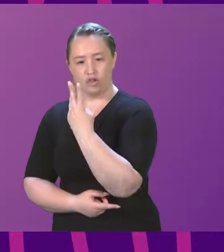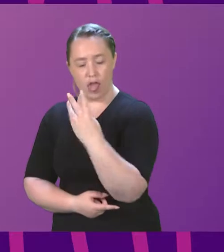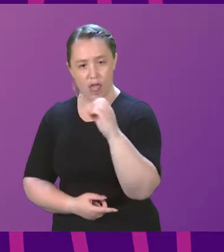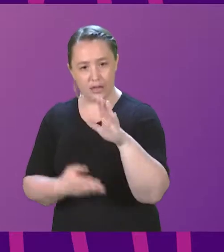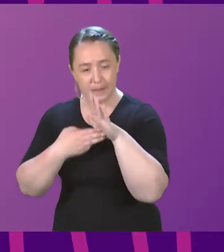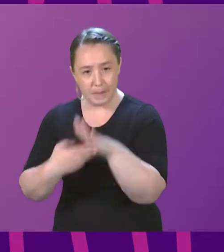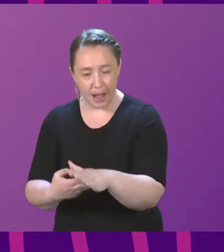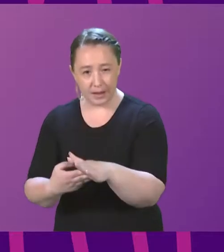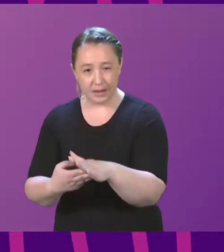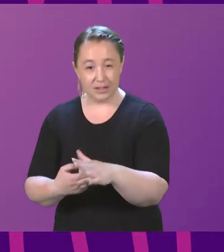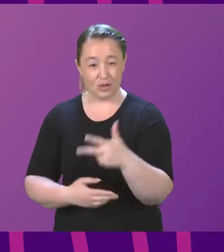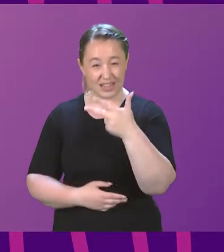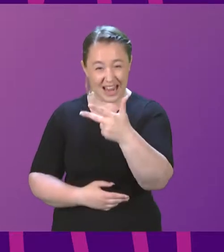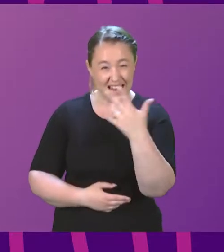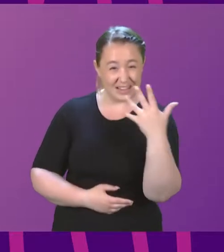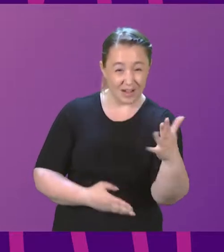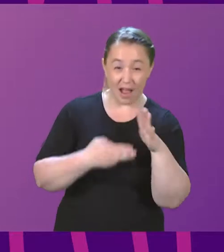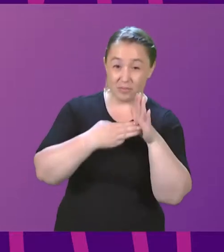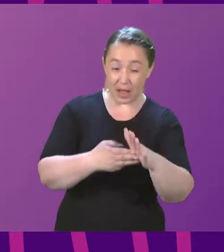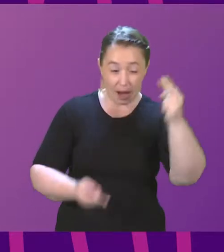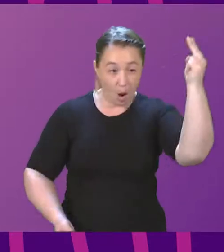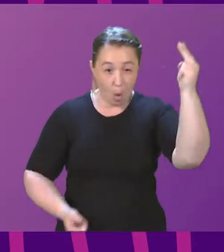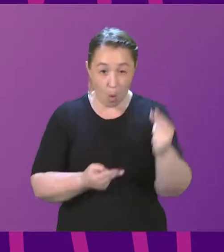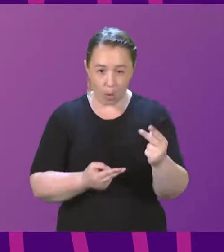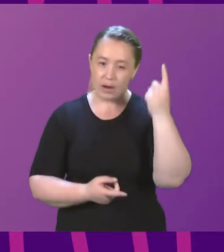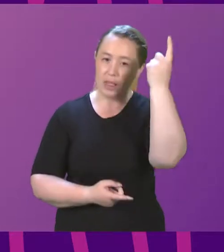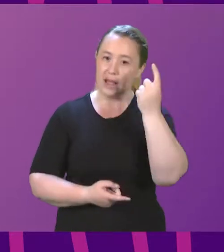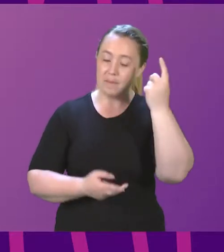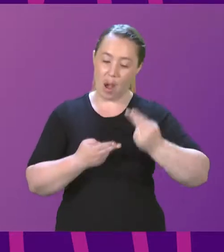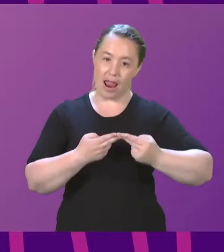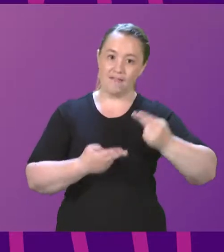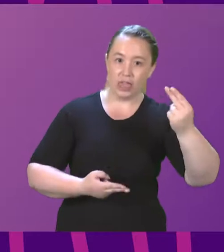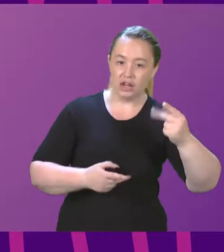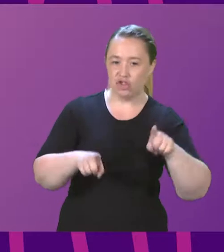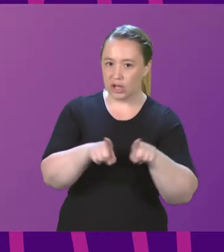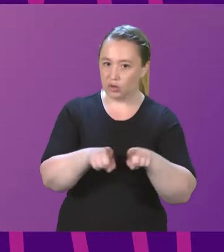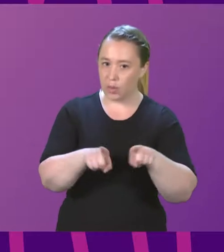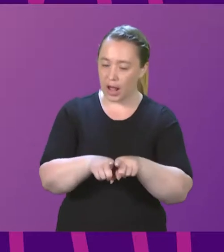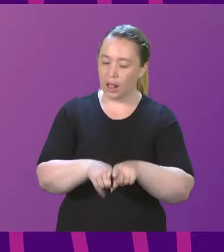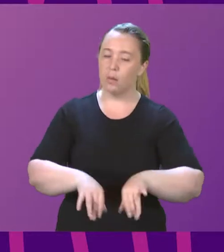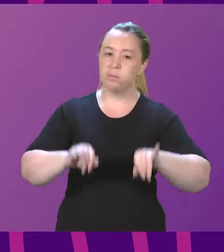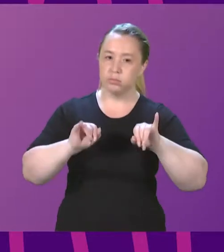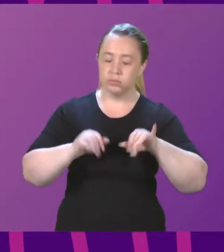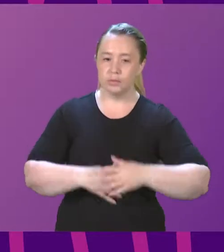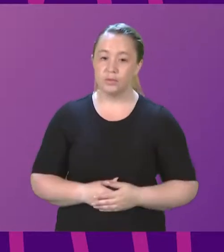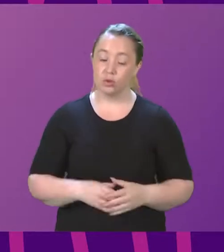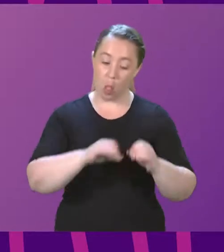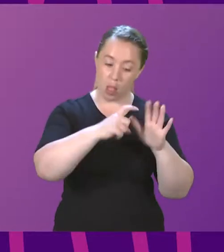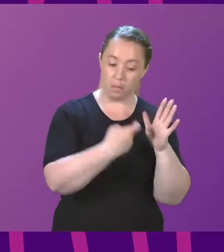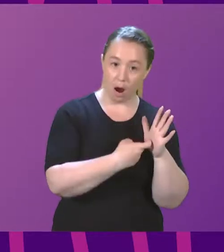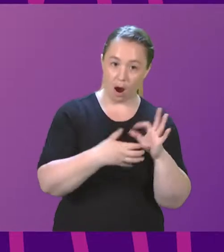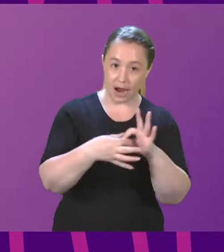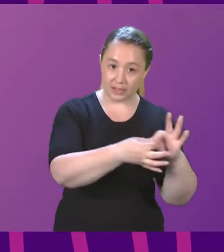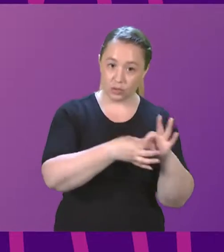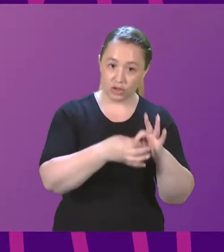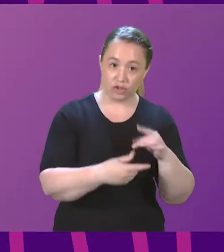So there has been a fall of $85 million when you take inflation into account. And importantly, the Scottish Solicitors Bar Association, the average